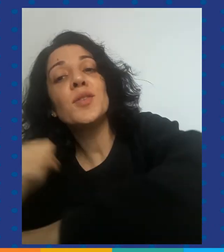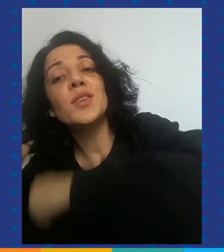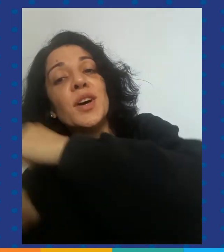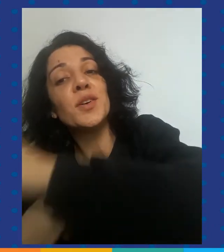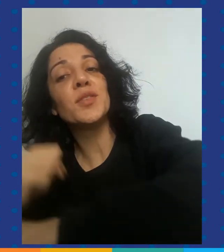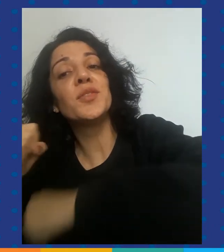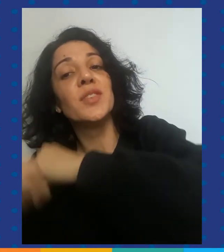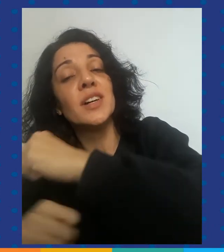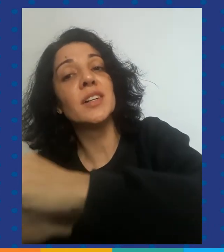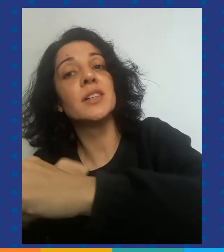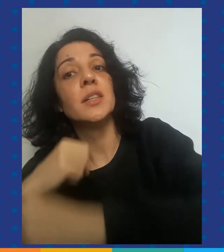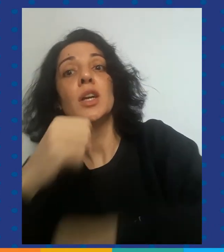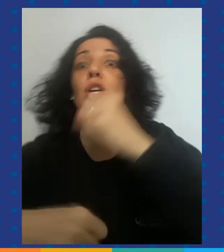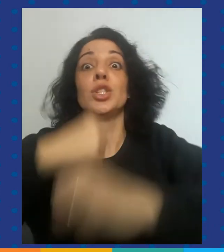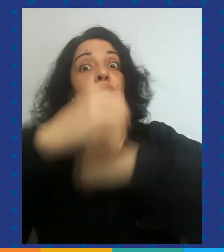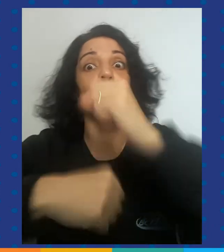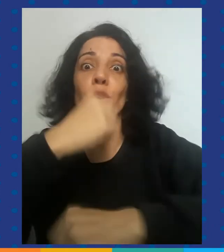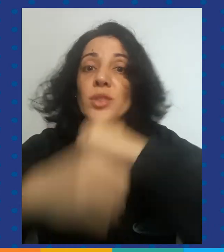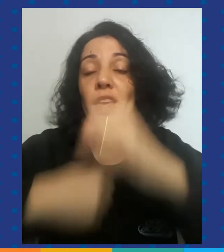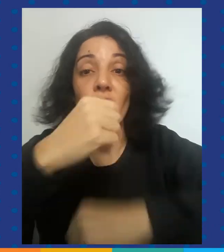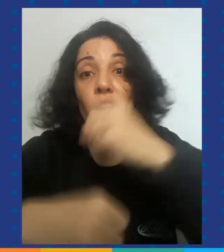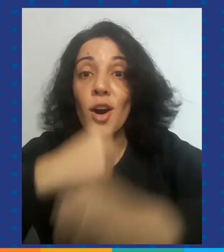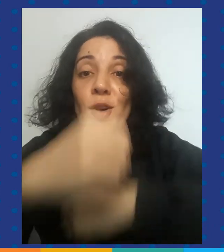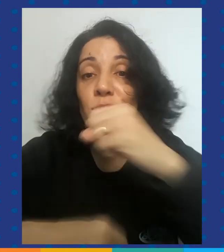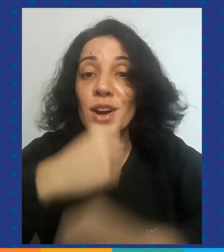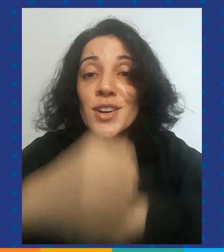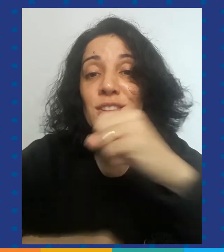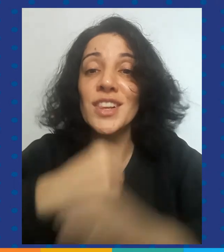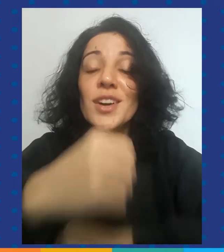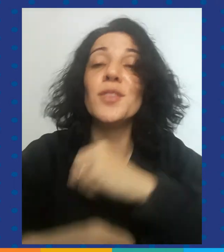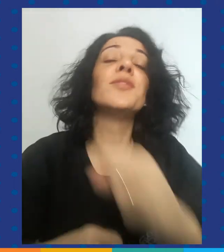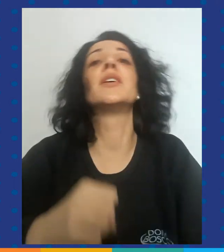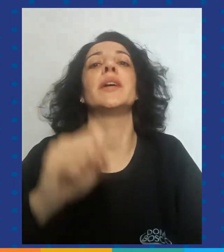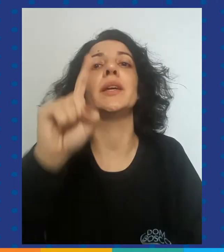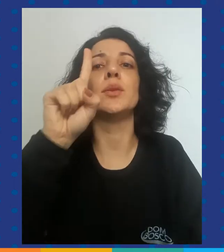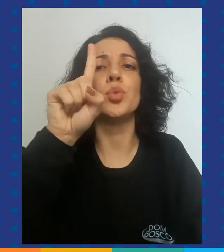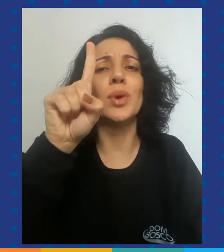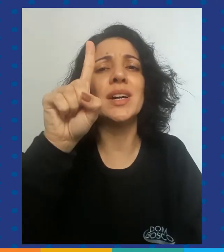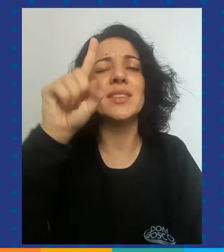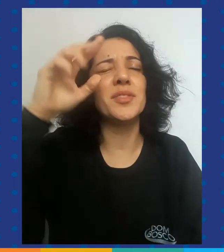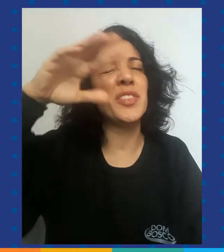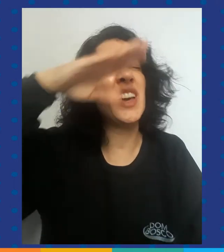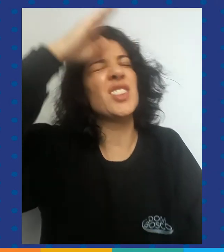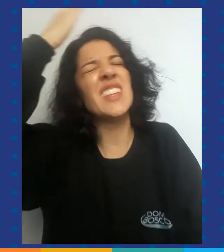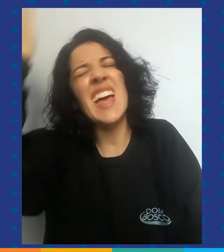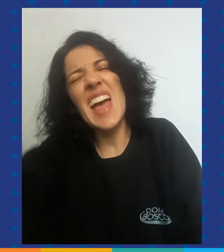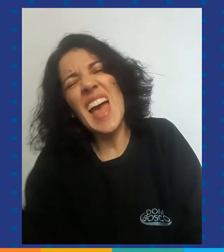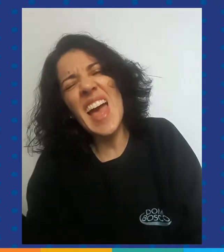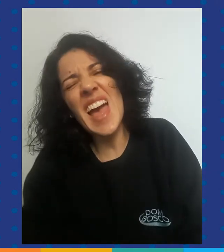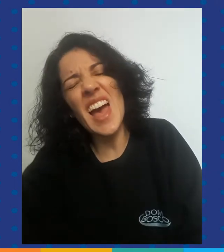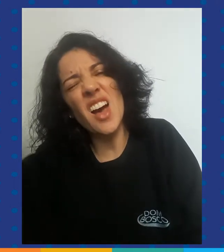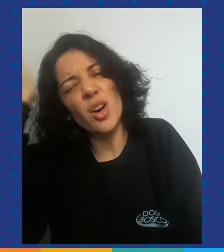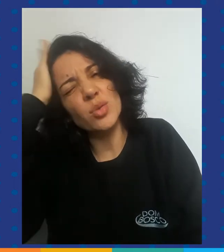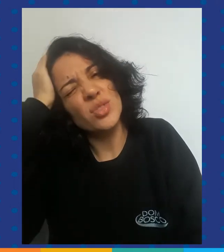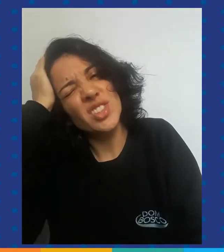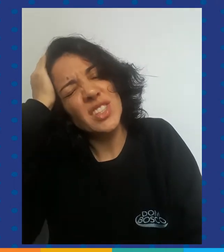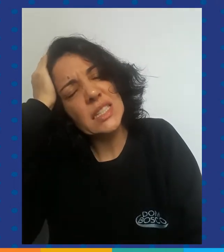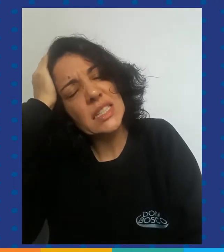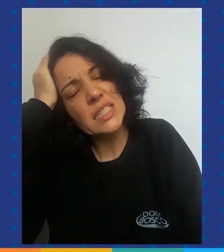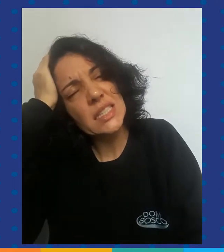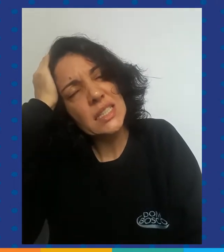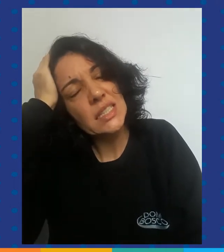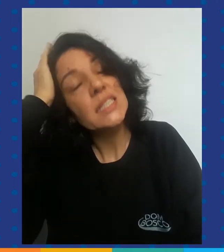roll over. So, they all rolled over and one fell out.